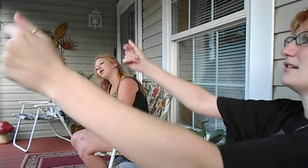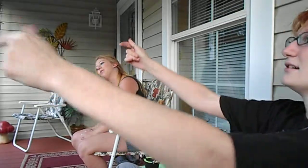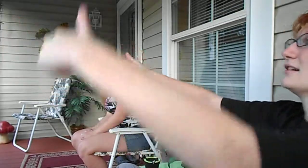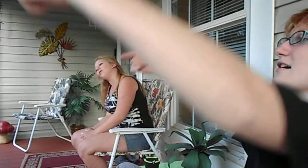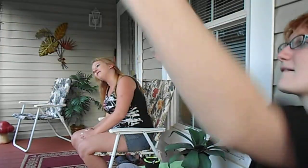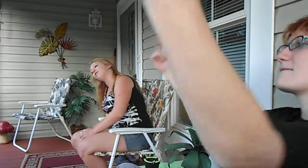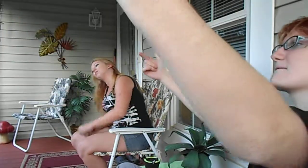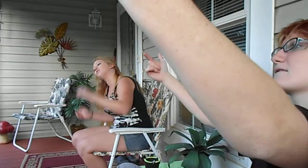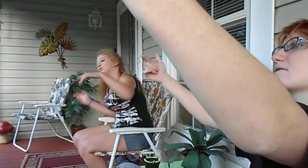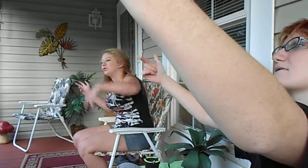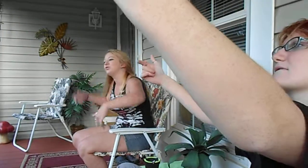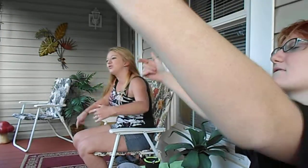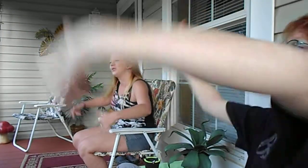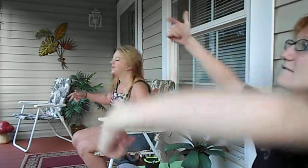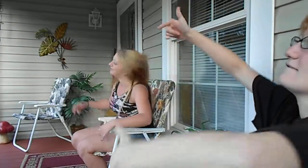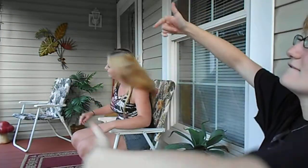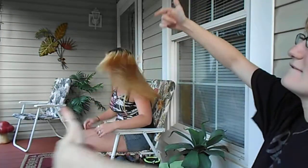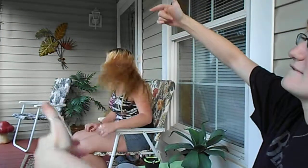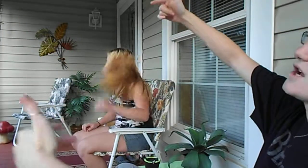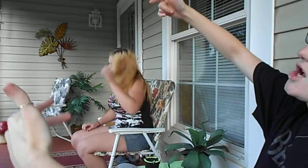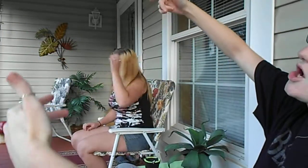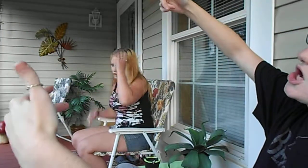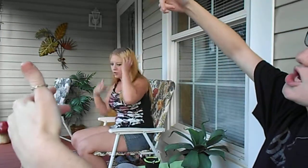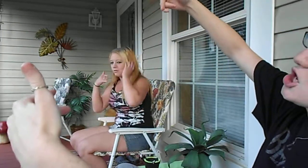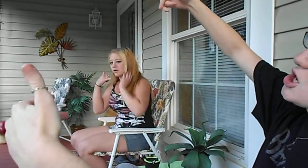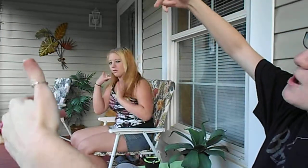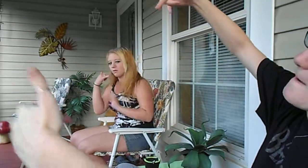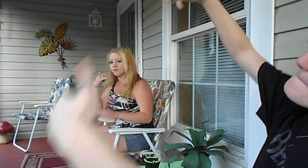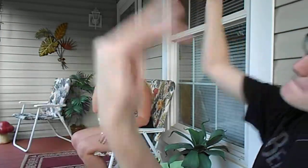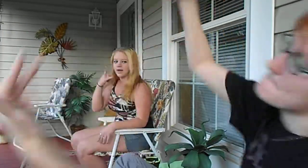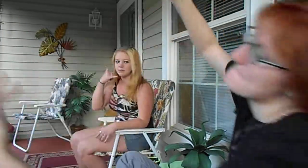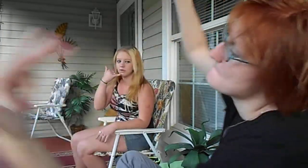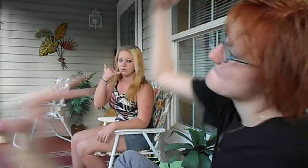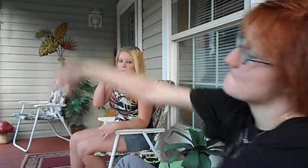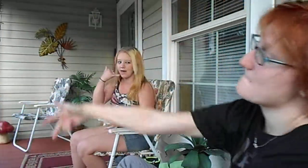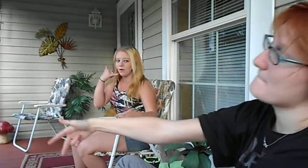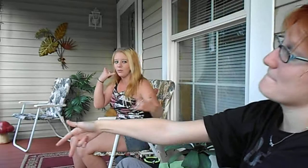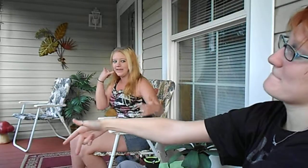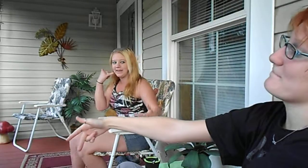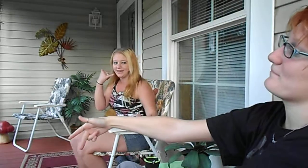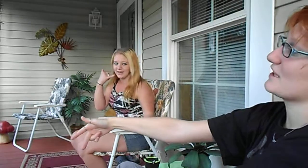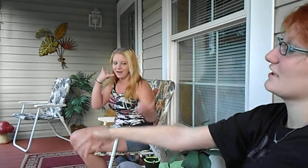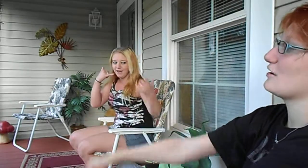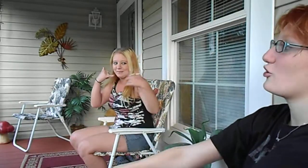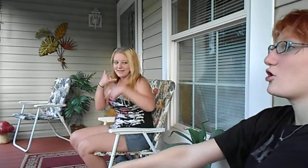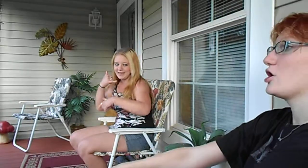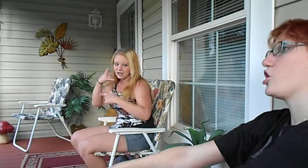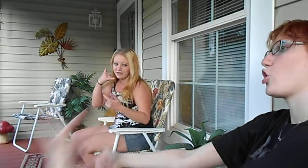Marklepool Wonderful Fuck you Marklepool I smoked some crackle weed Mixed that shit